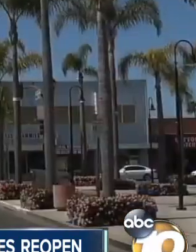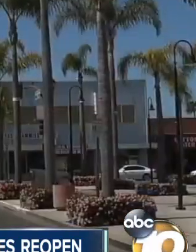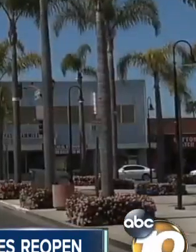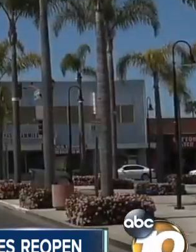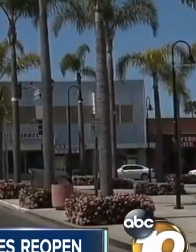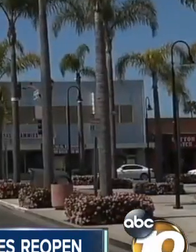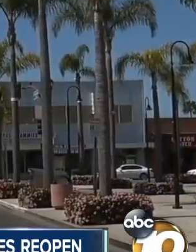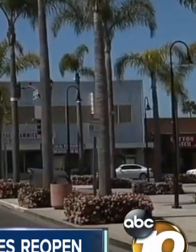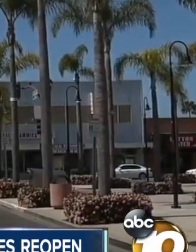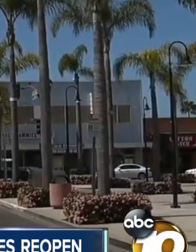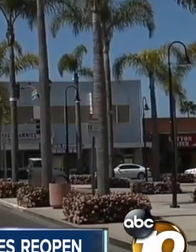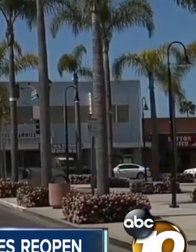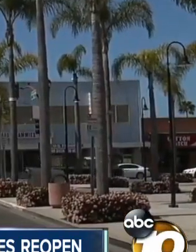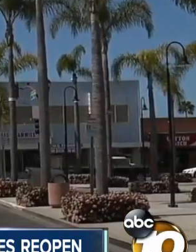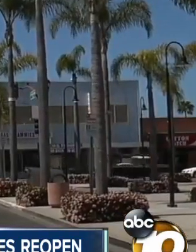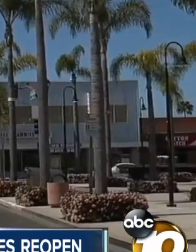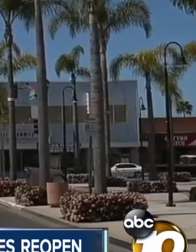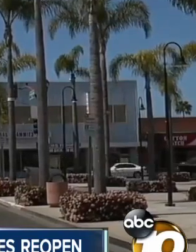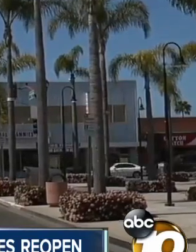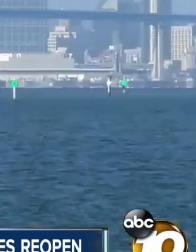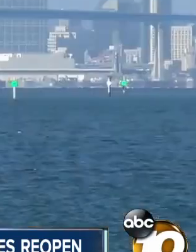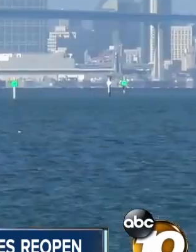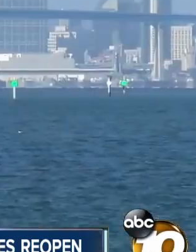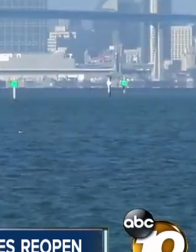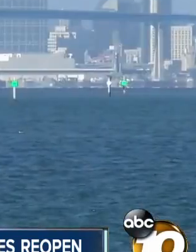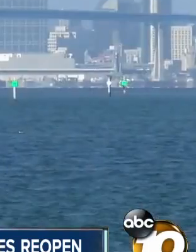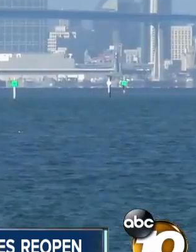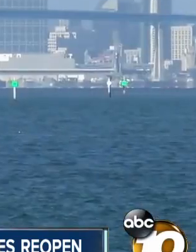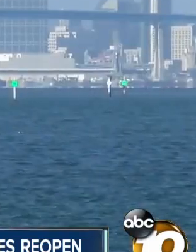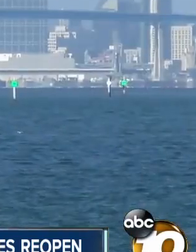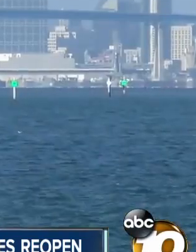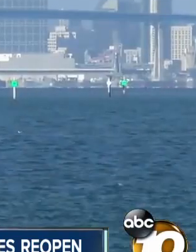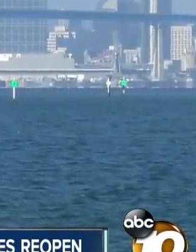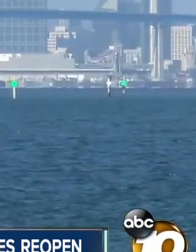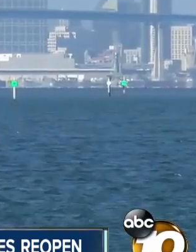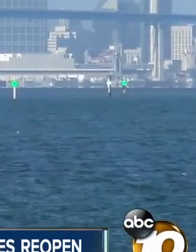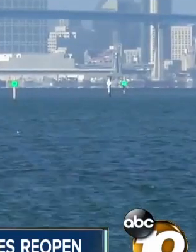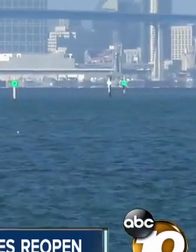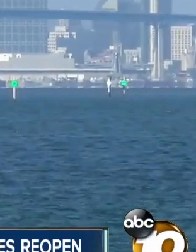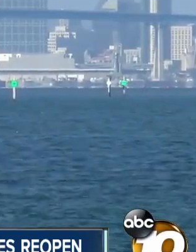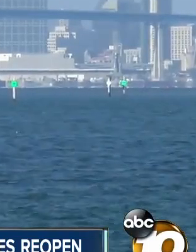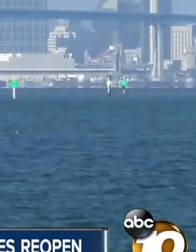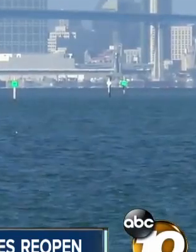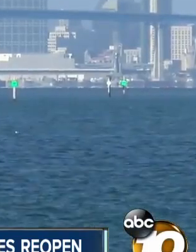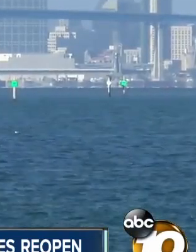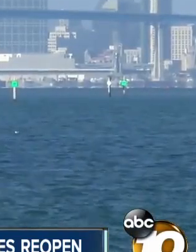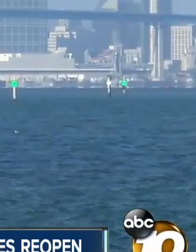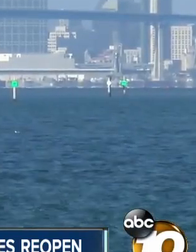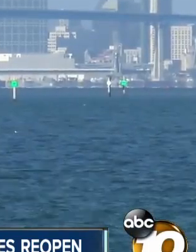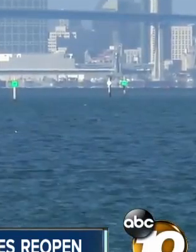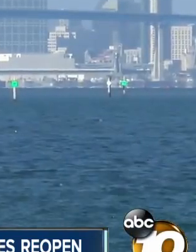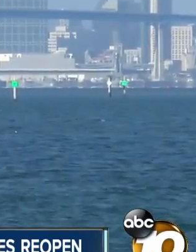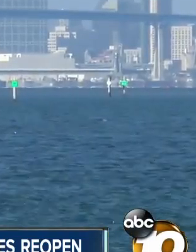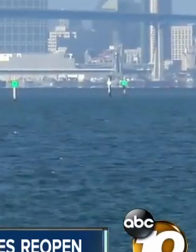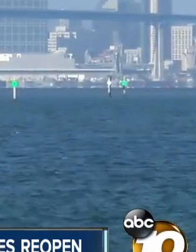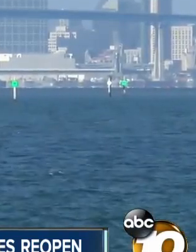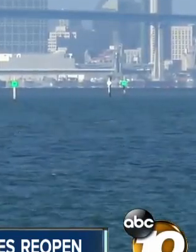counties meet the guidelines to loosen restrictions. It's unclear if San Diego is one of them. Rachel Bianco, 10 News.